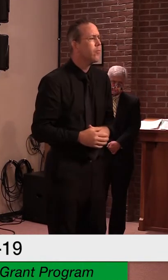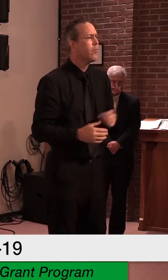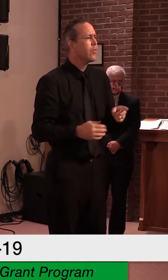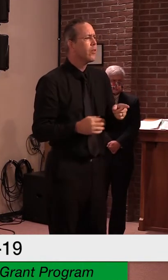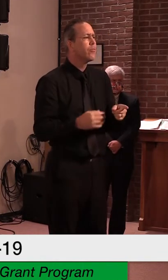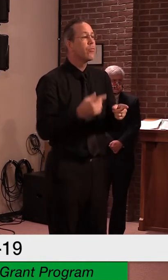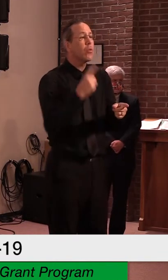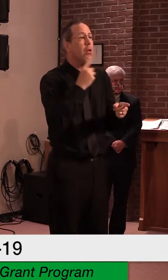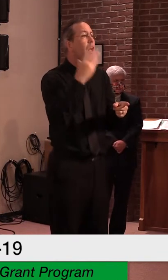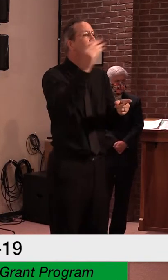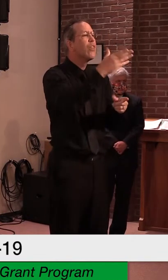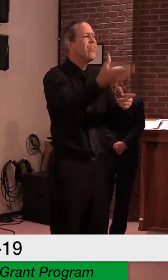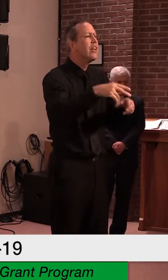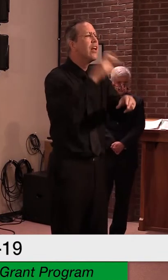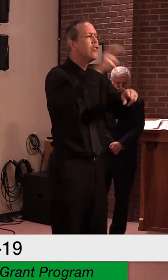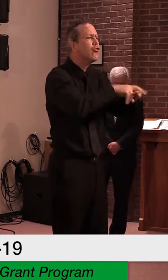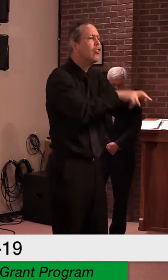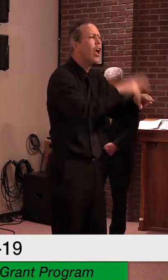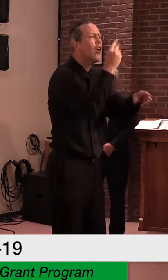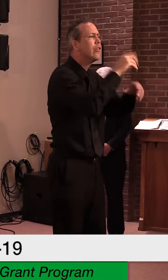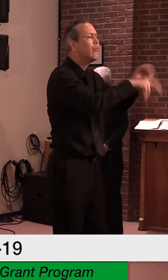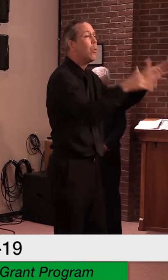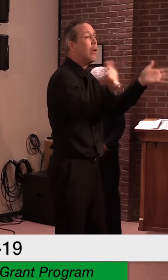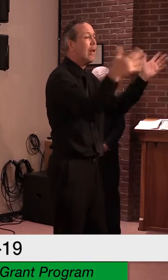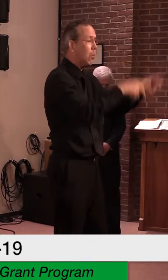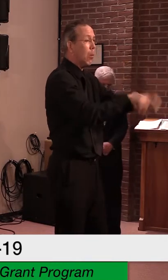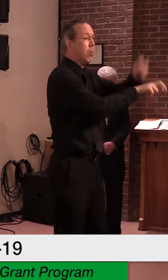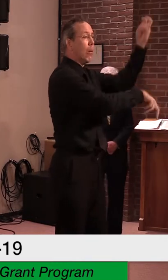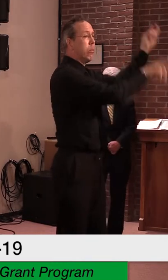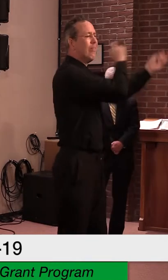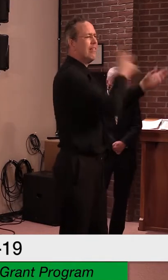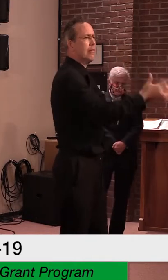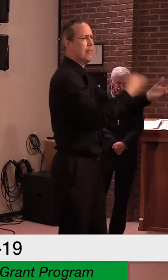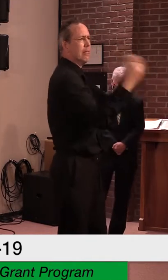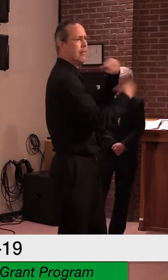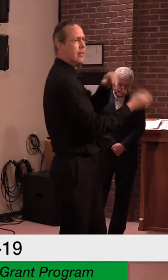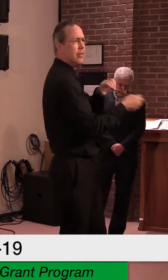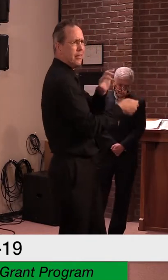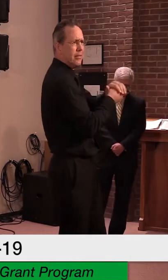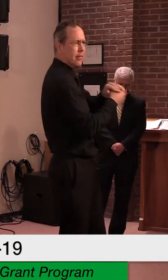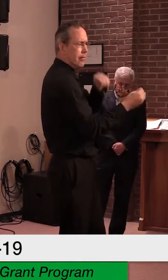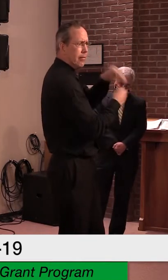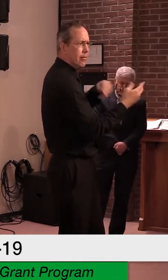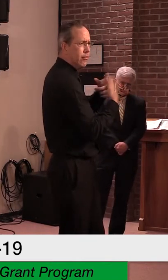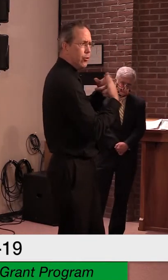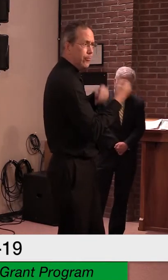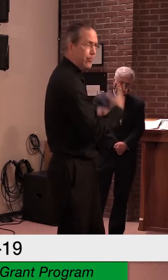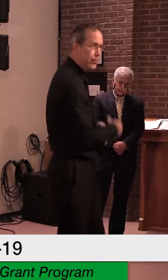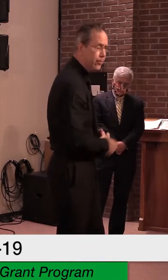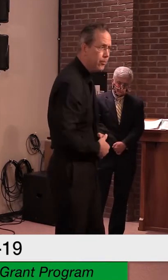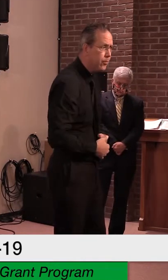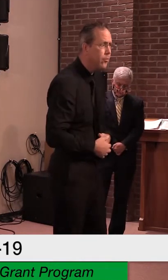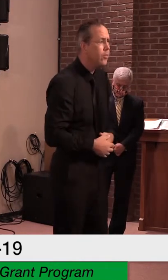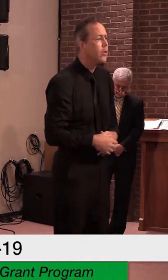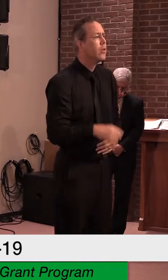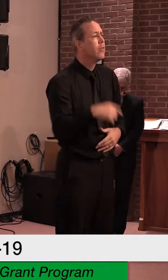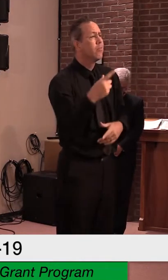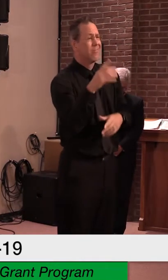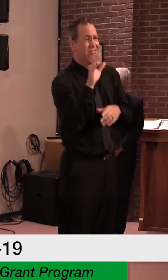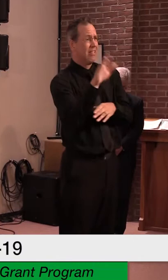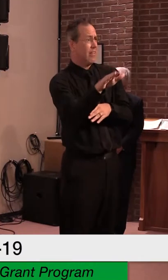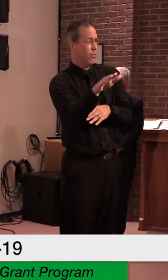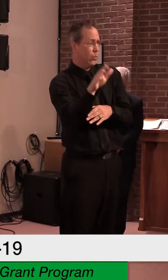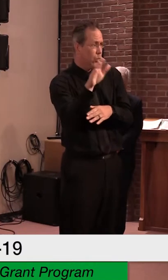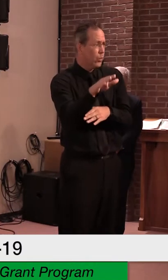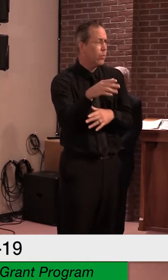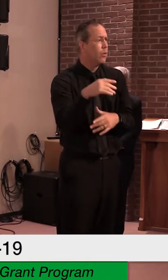In terms of preparation, the emergency operations center will be active with a number of assets beginning late this afternoon. We're in